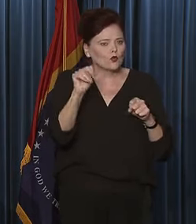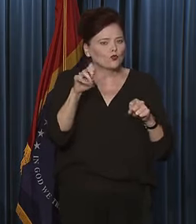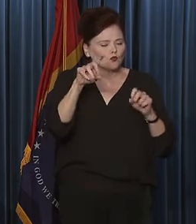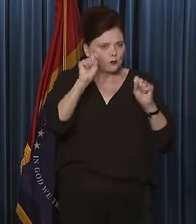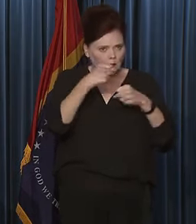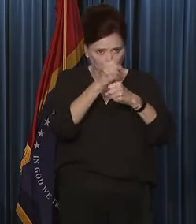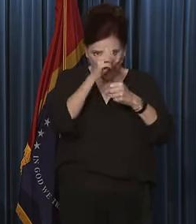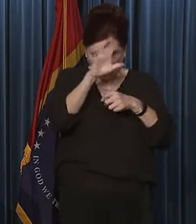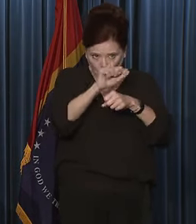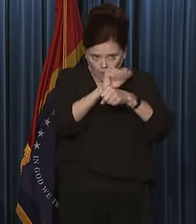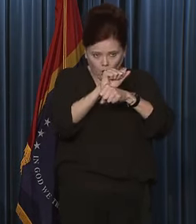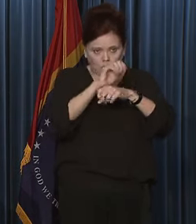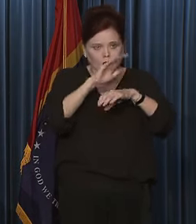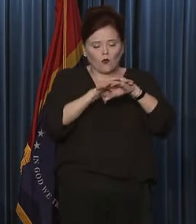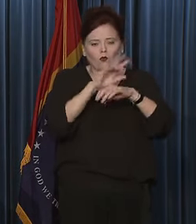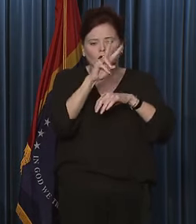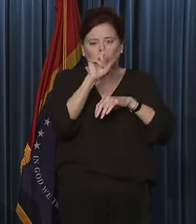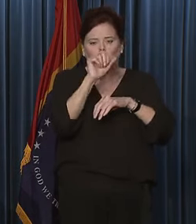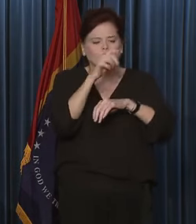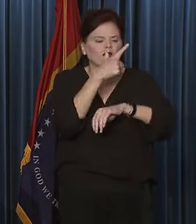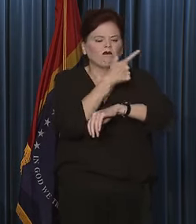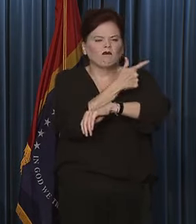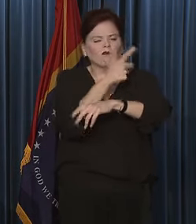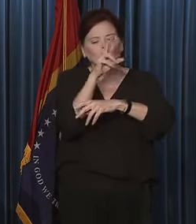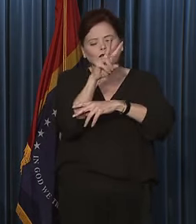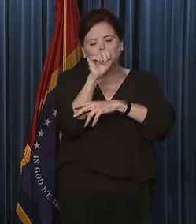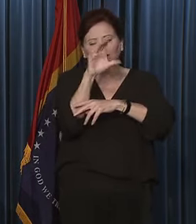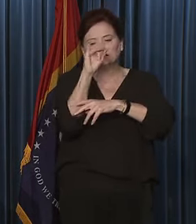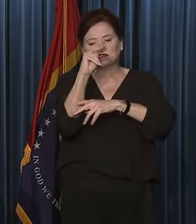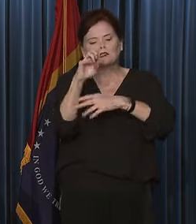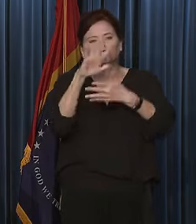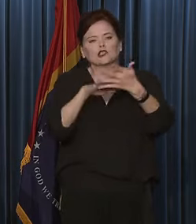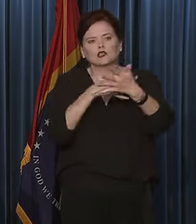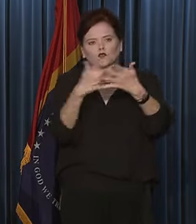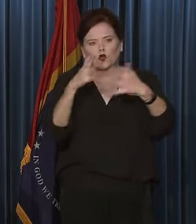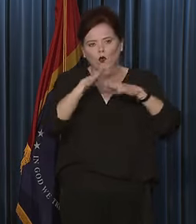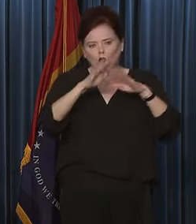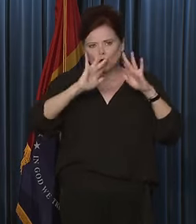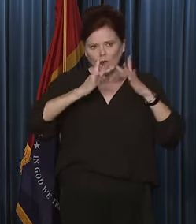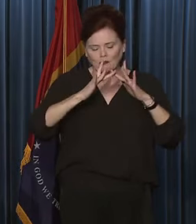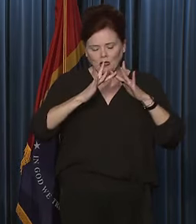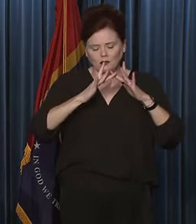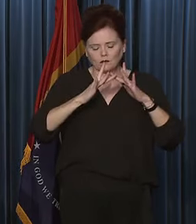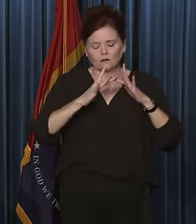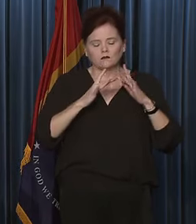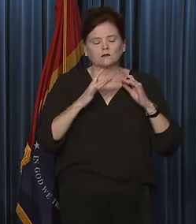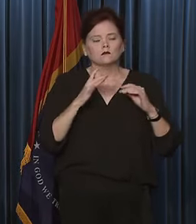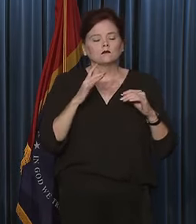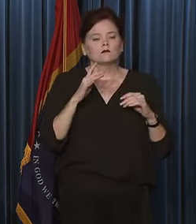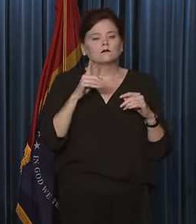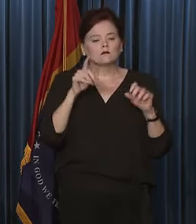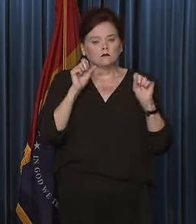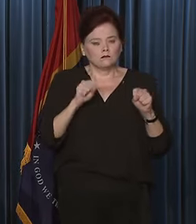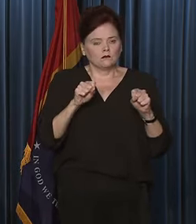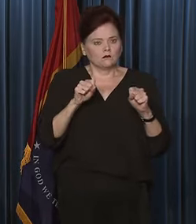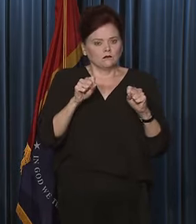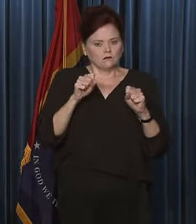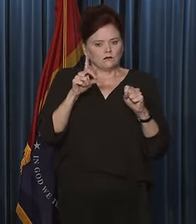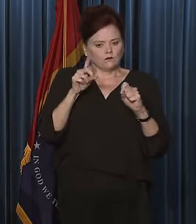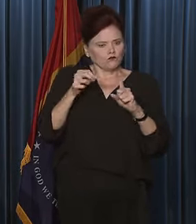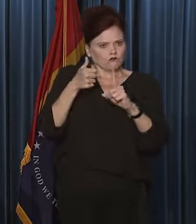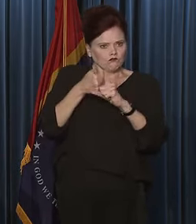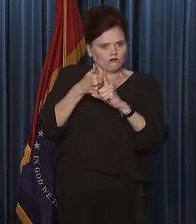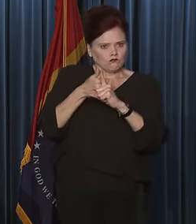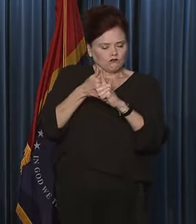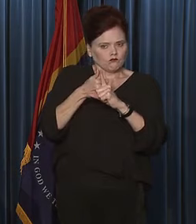make that appointment on our vaccine scheduler on the website. And basically, they're able to self-attest